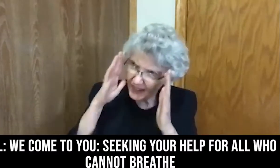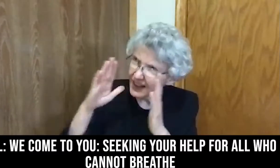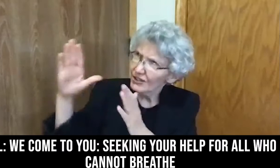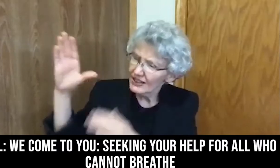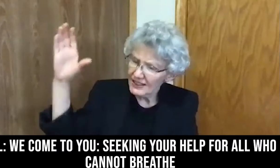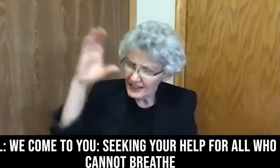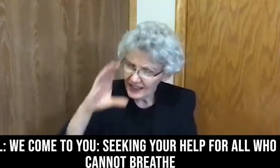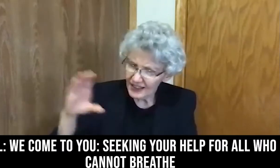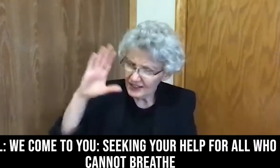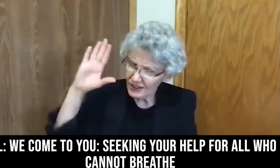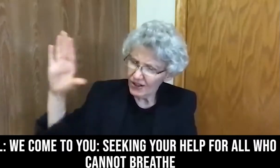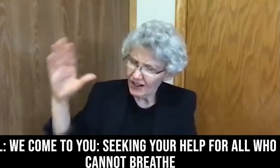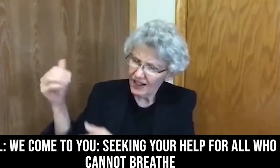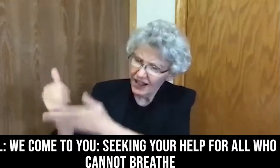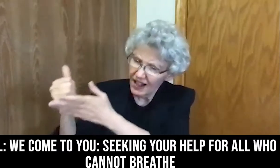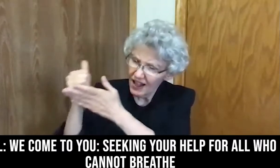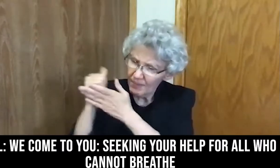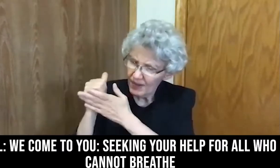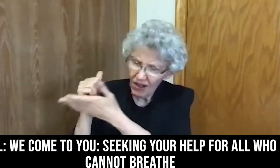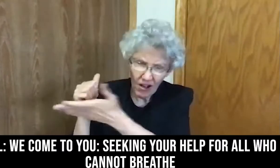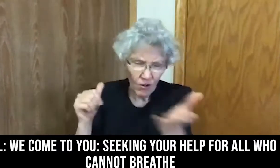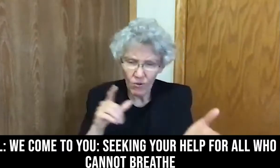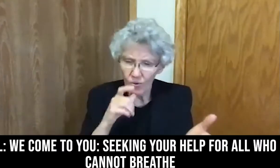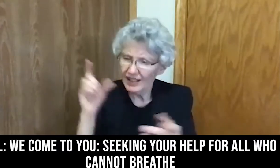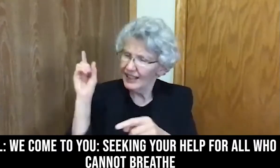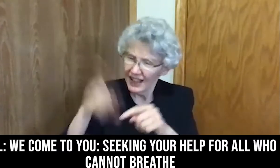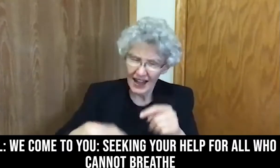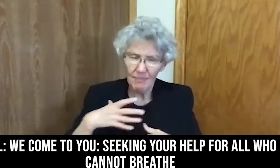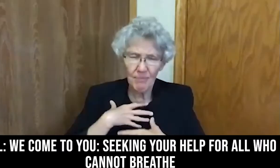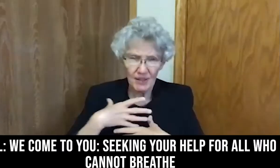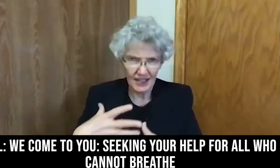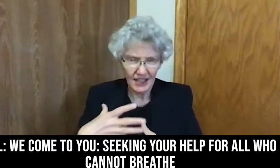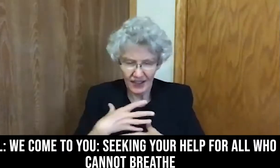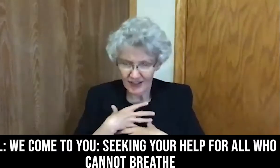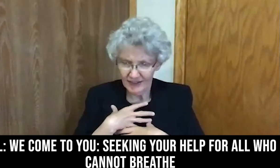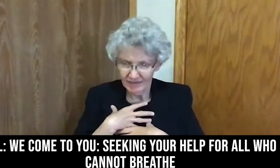We come to you seeking help for all who cannot breathe.